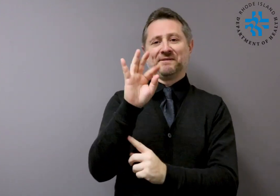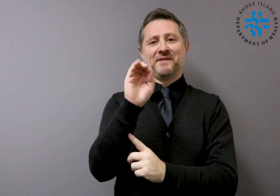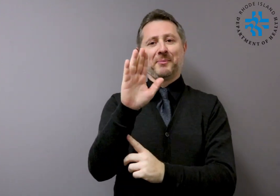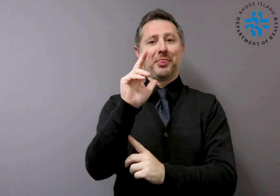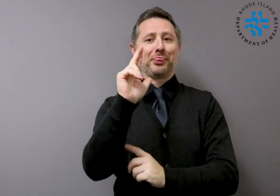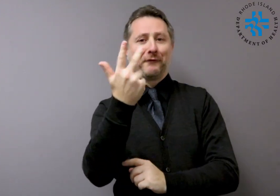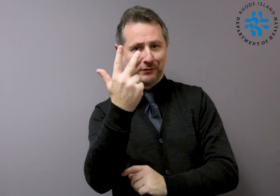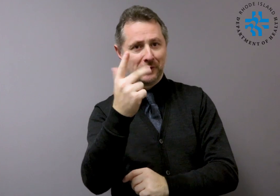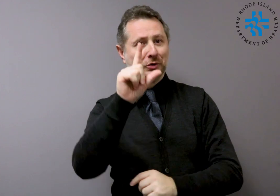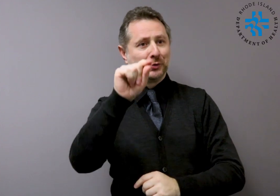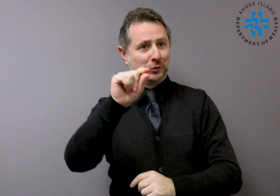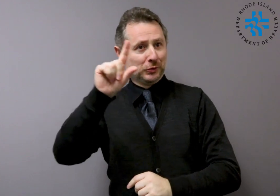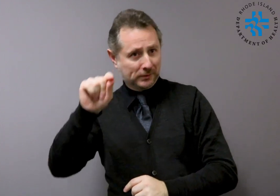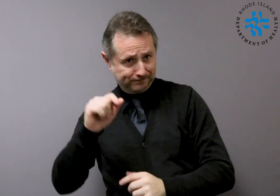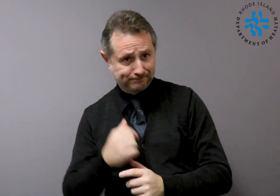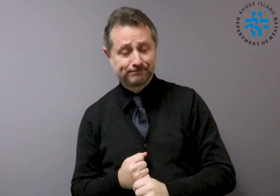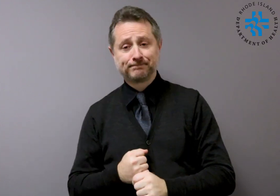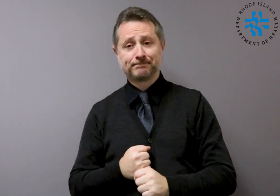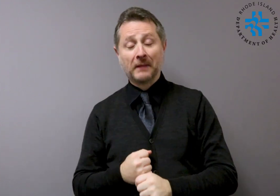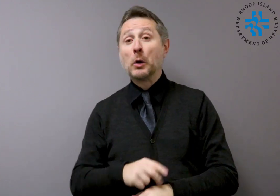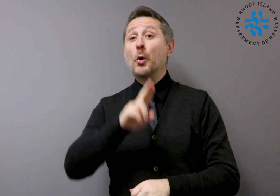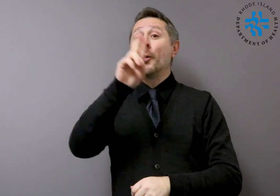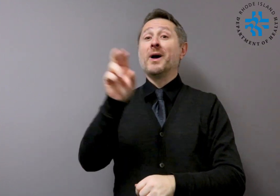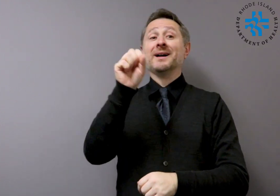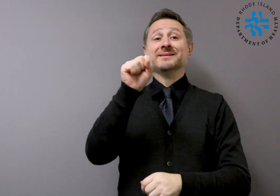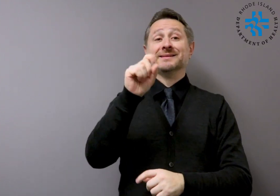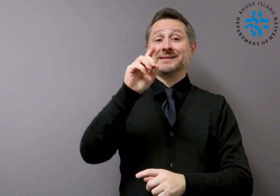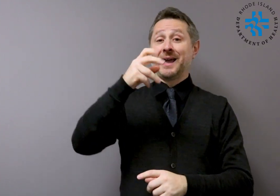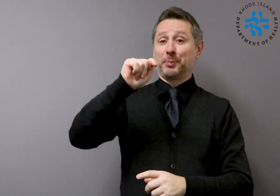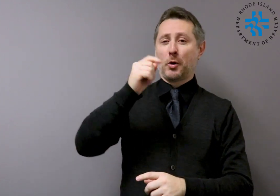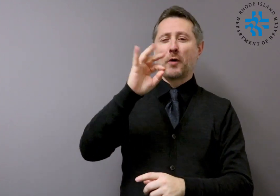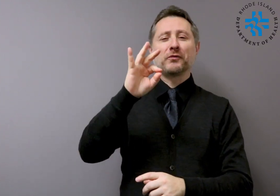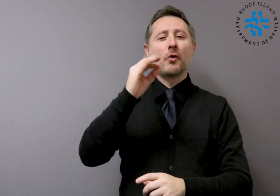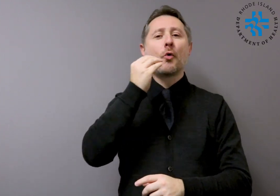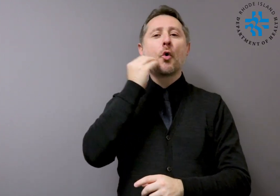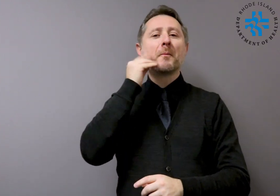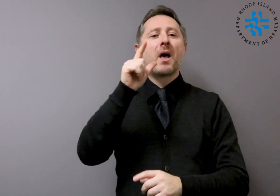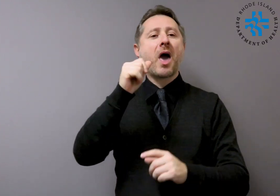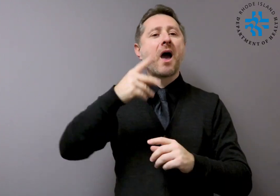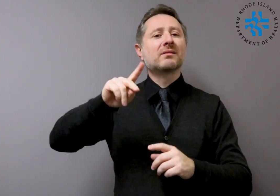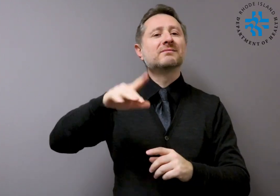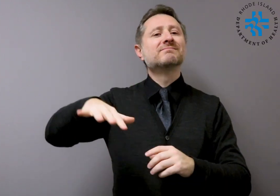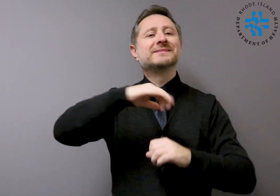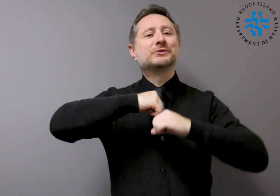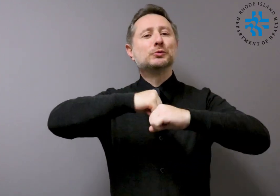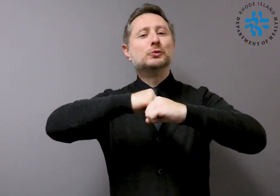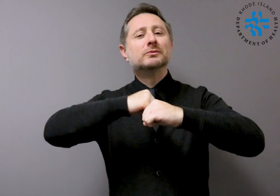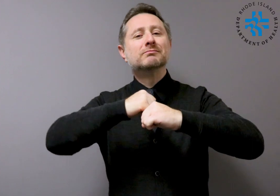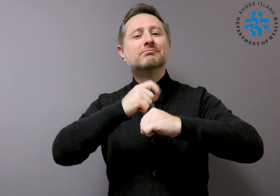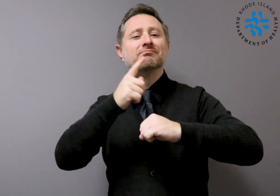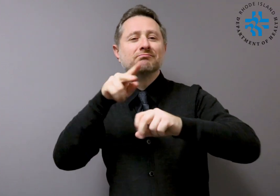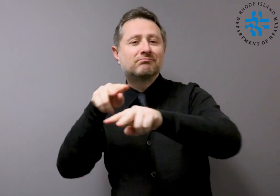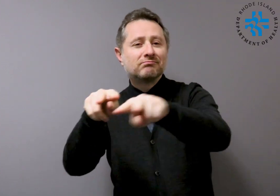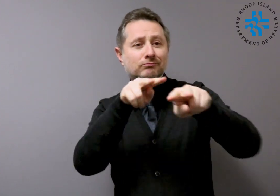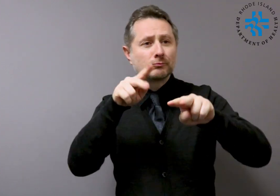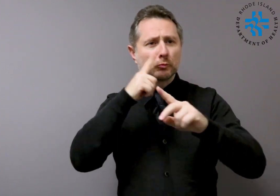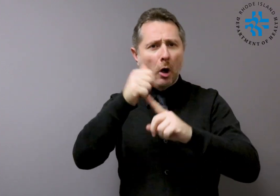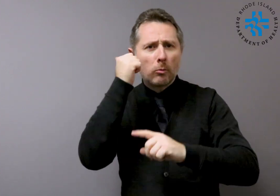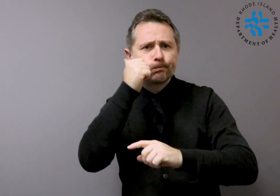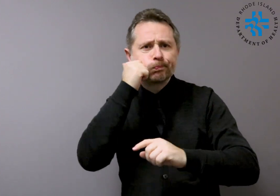The U.S. of Homeland Security is routing all flights carrying people who have traveled to China within the last 14 days through